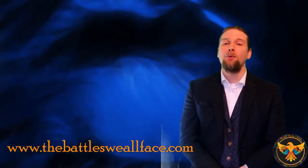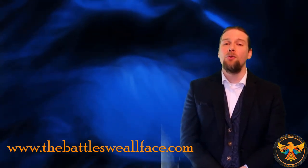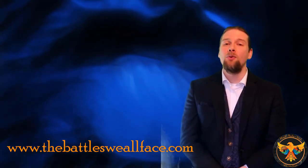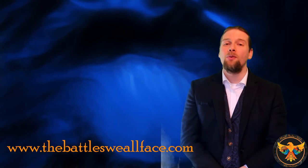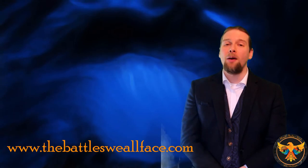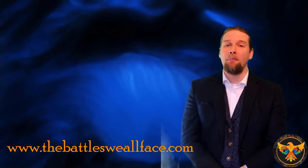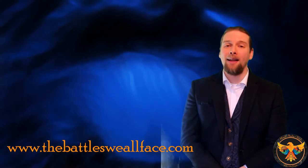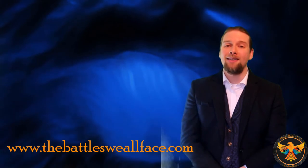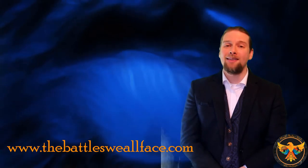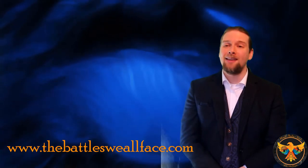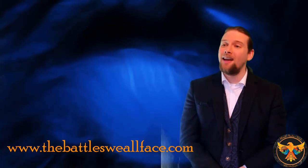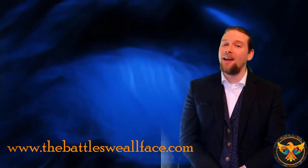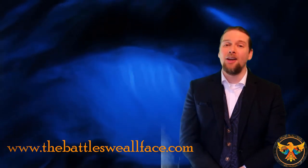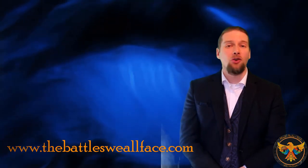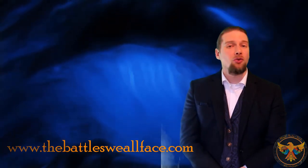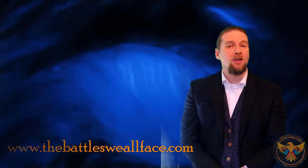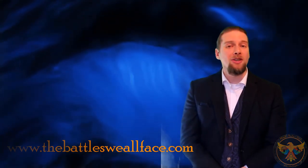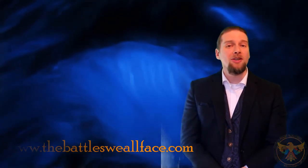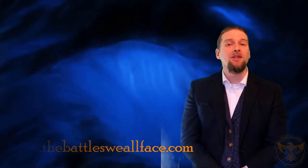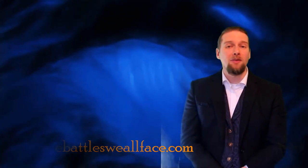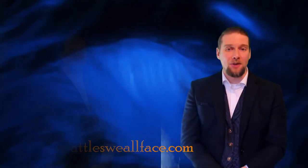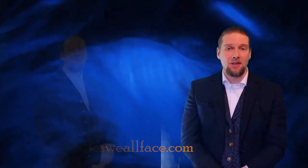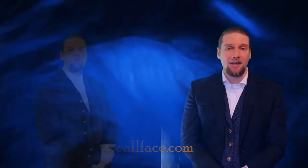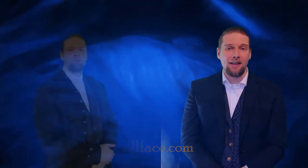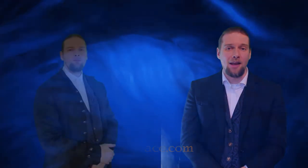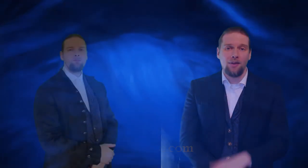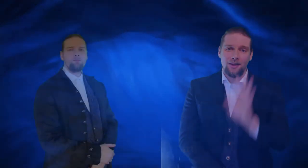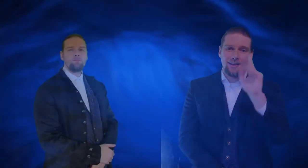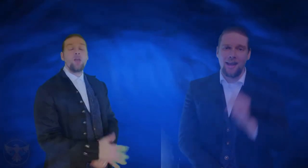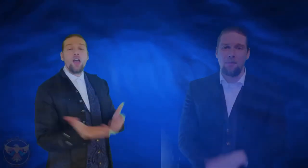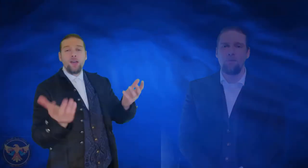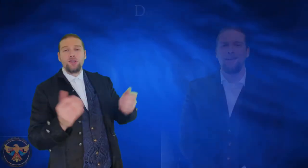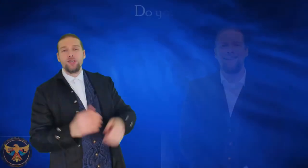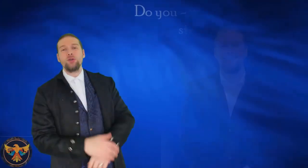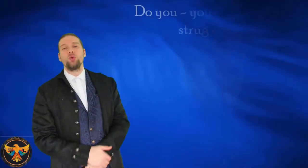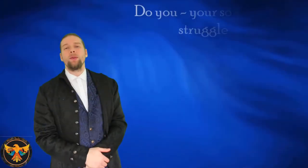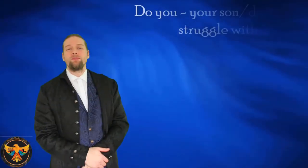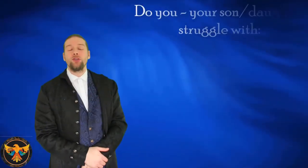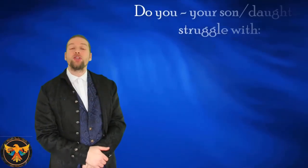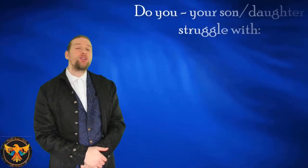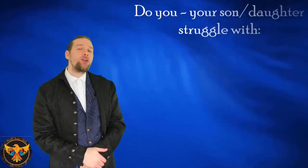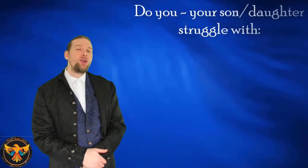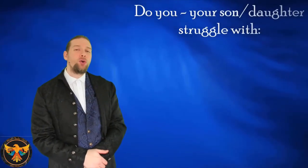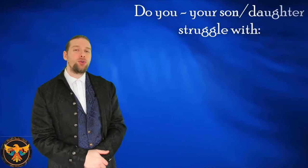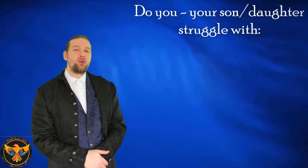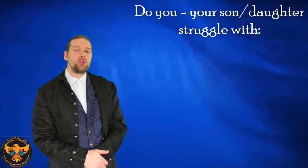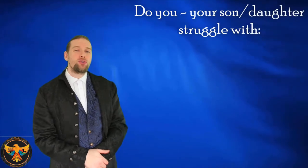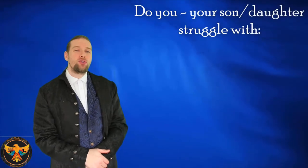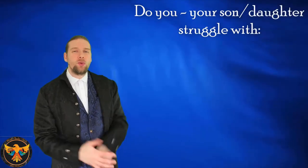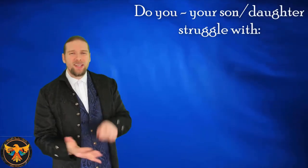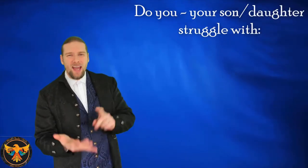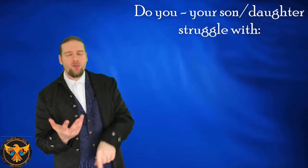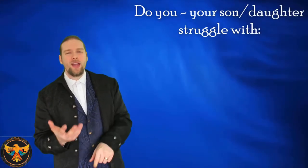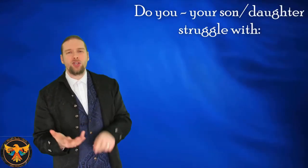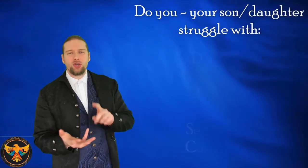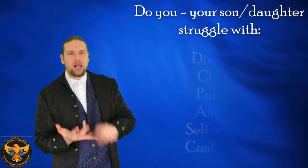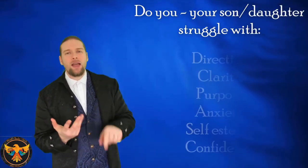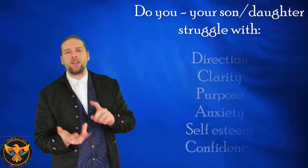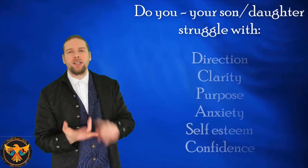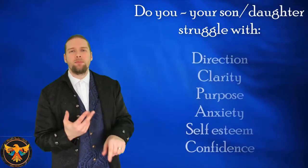you find balance in the craziness of day-to-day life. Take care, my friend. Do you, your son or daughter, struggle with direction, clarity, and